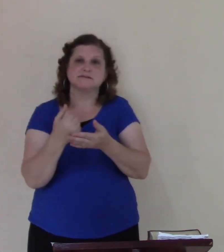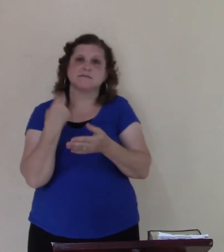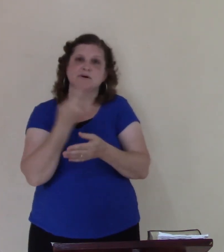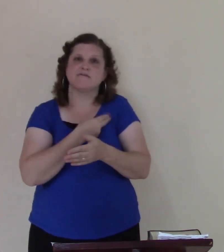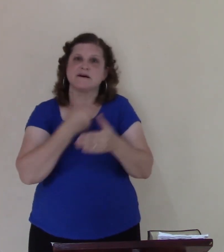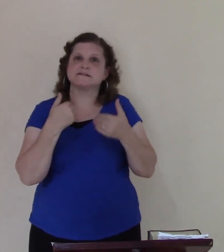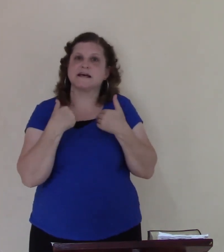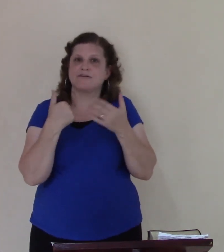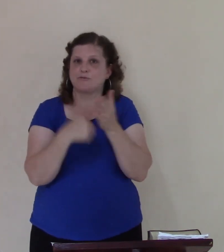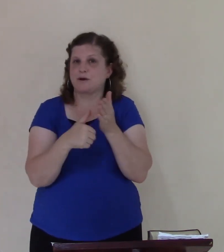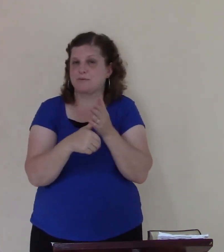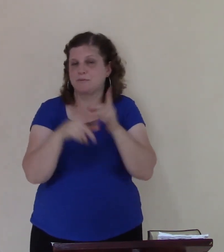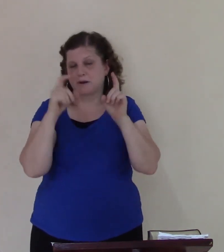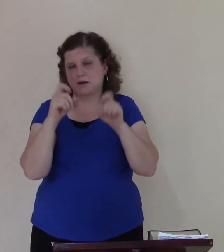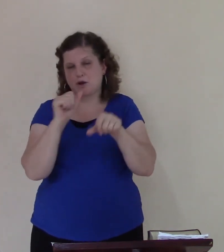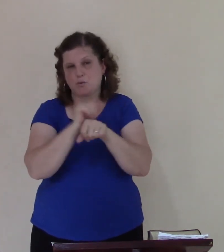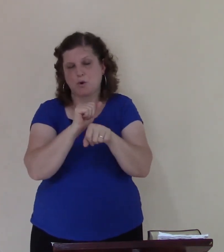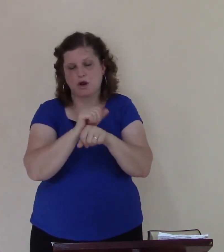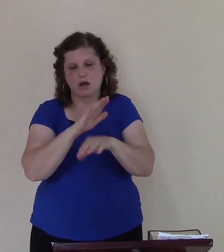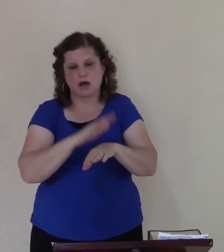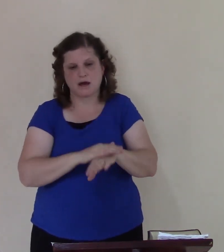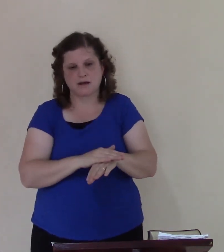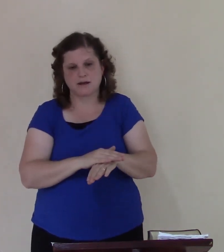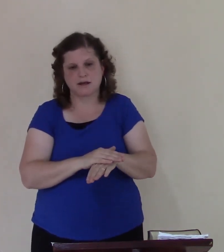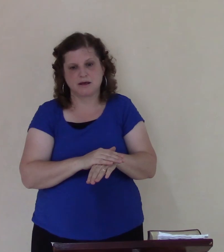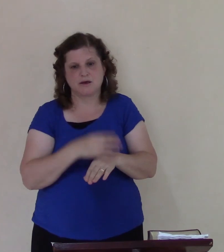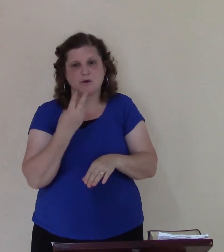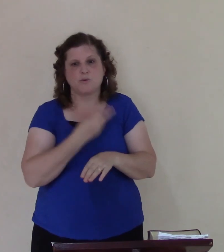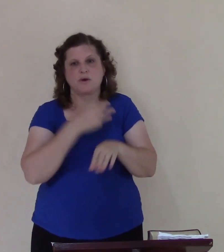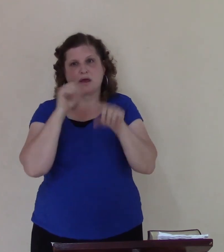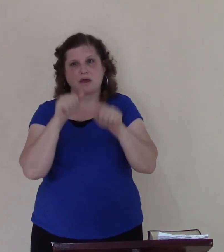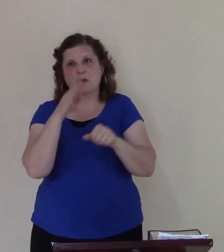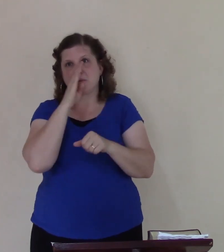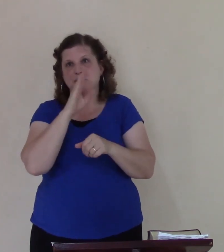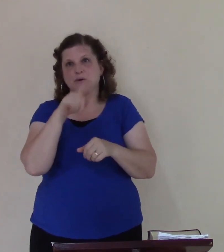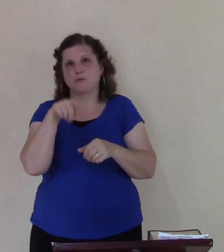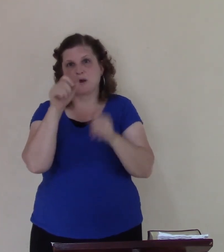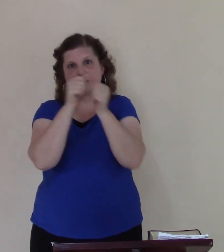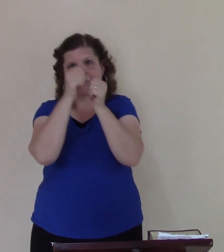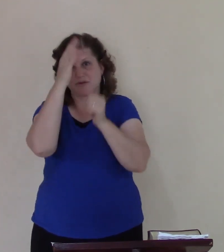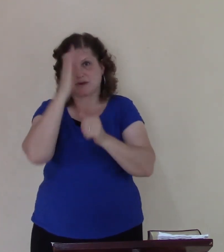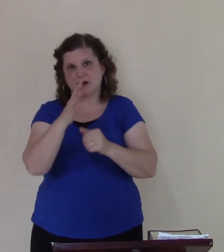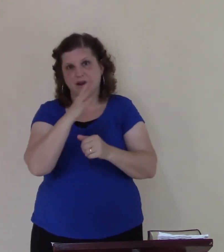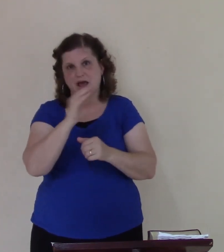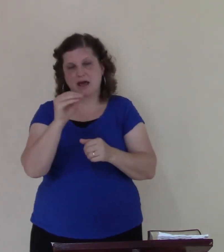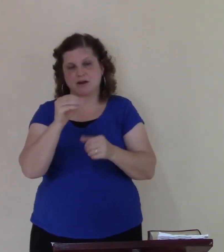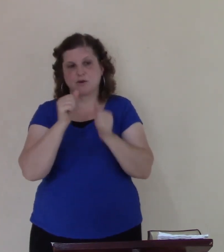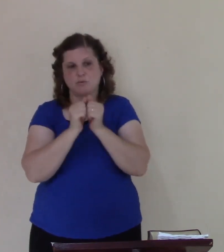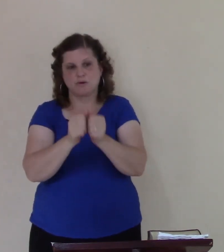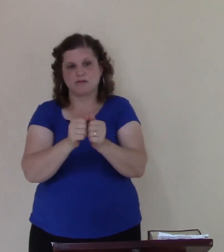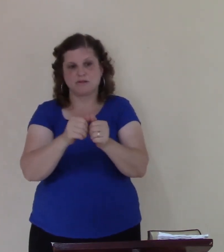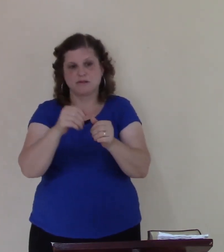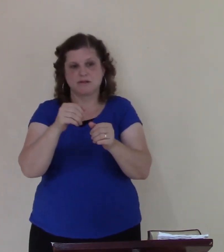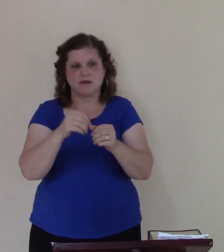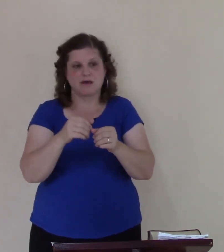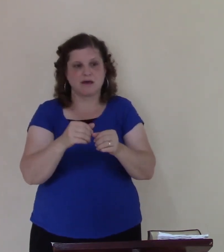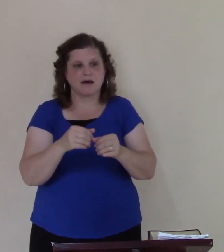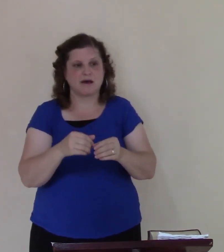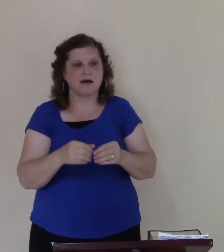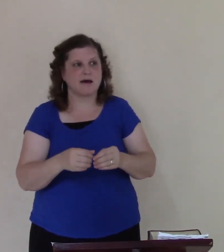so that we can be right with God and we can be right with our to work with us okay there are some greater matters that we can talk about in